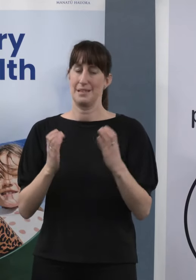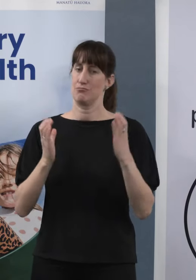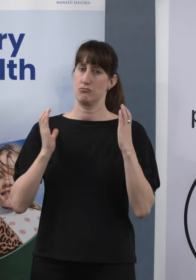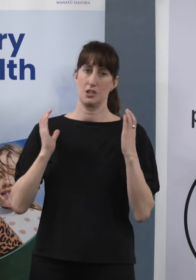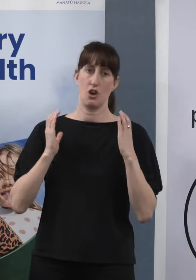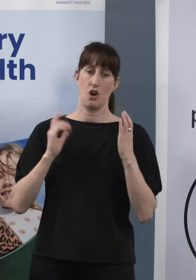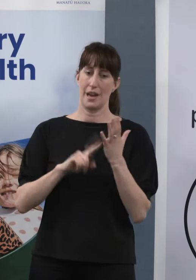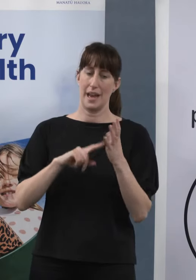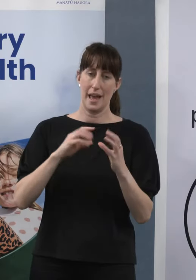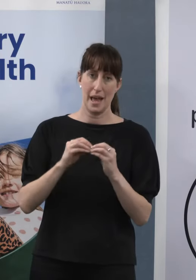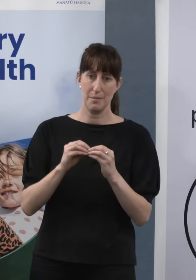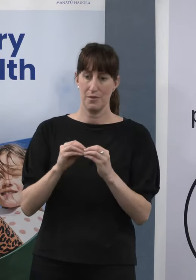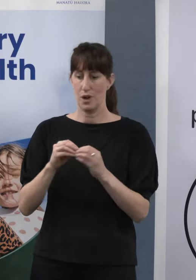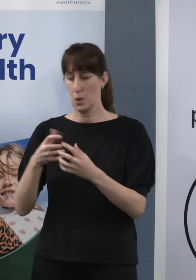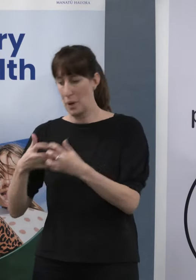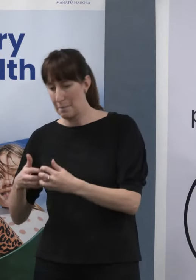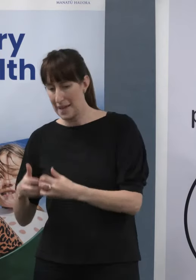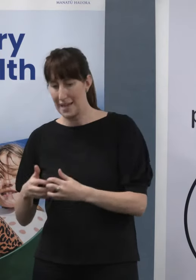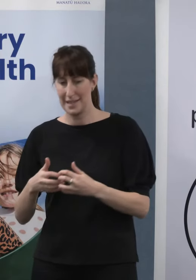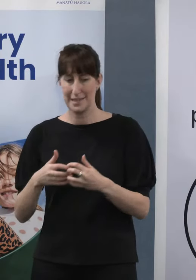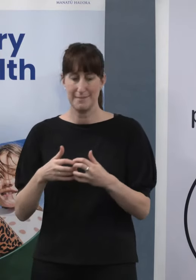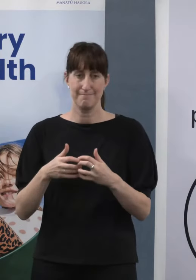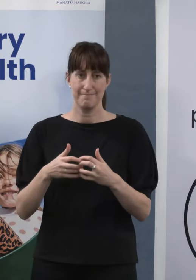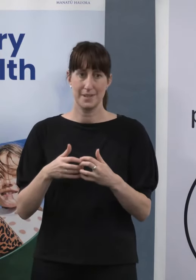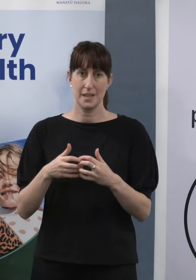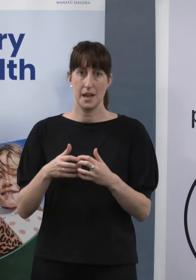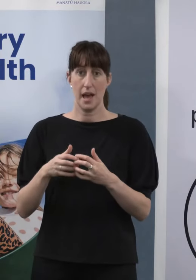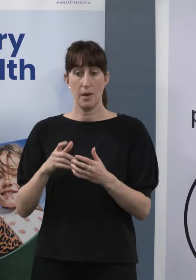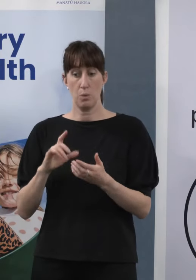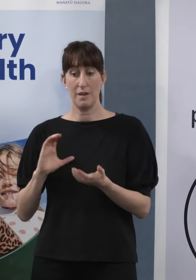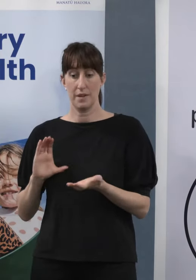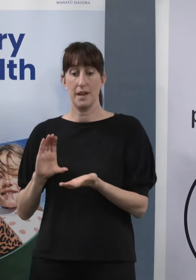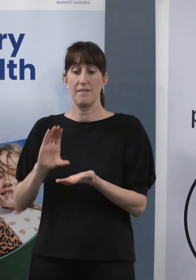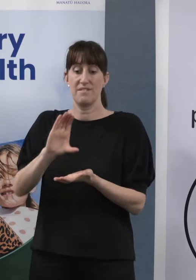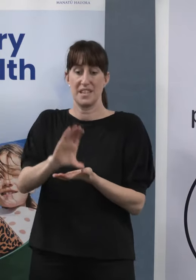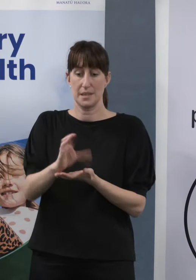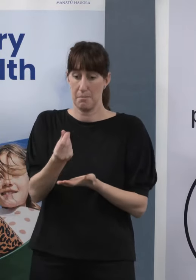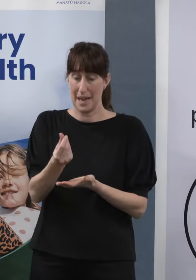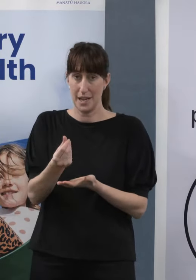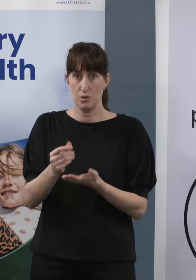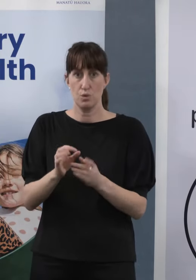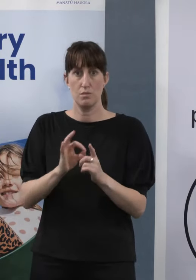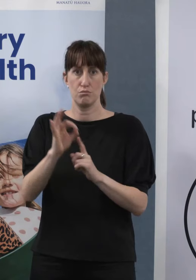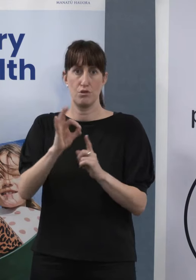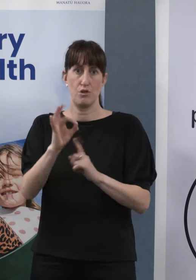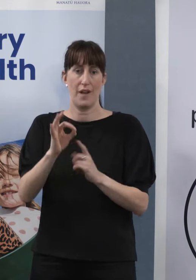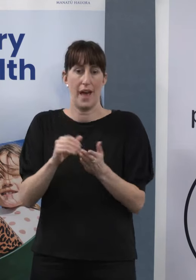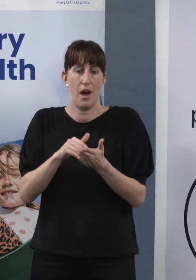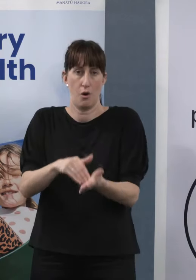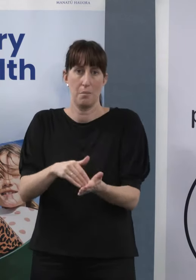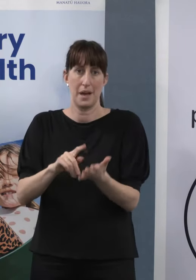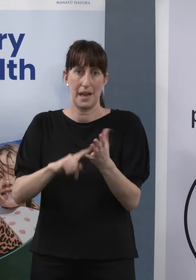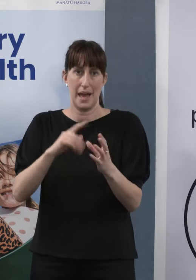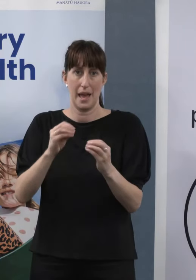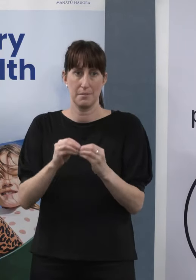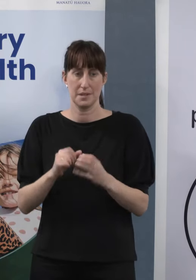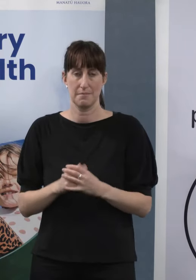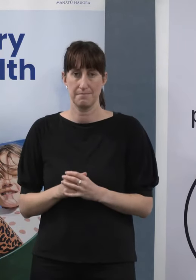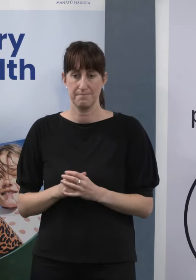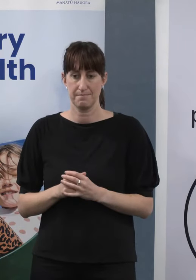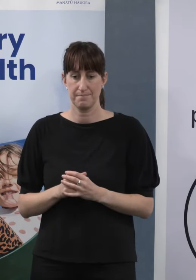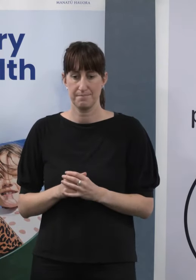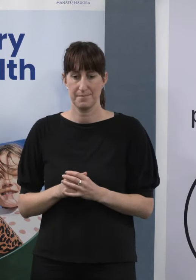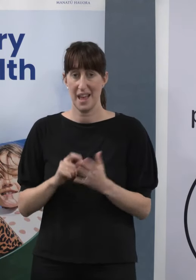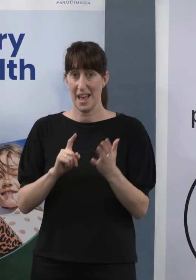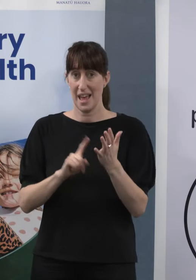in the payment for the tests. So there's been a significant investment in labs. I think, you know, the lab society will be also